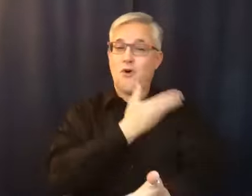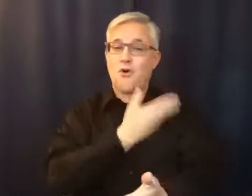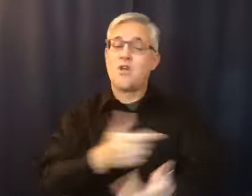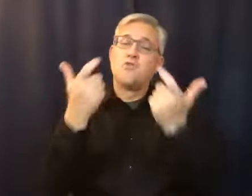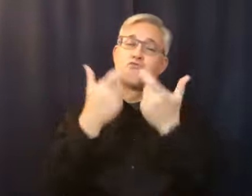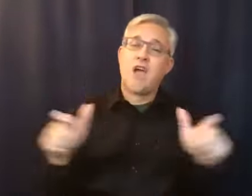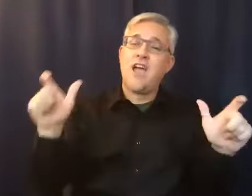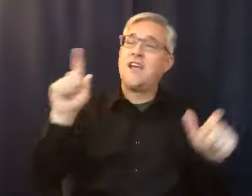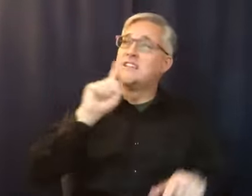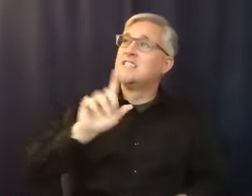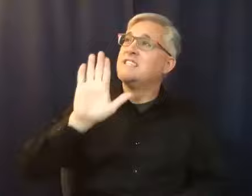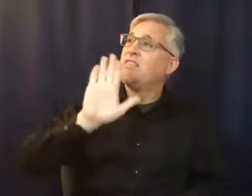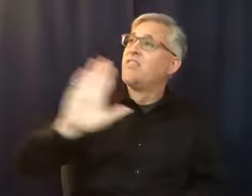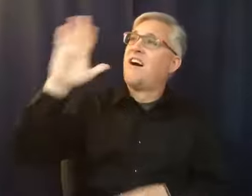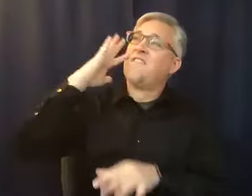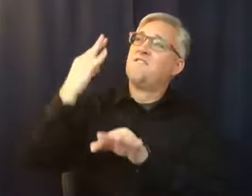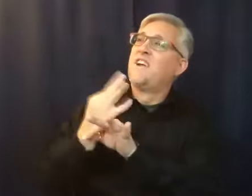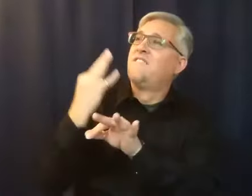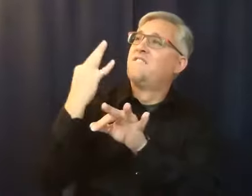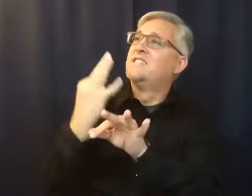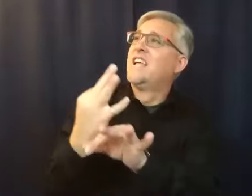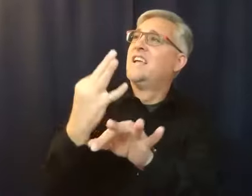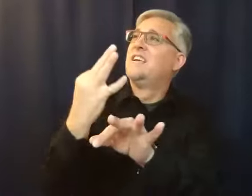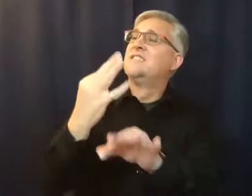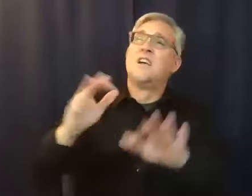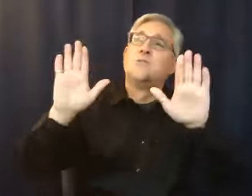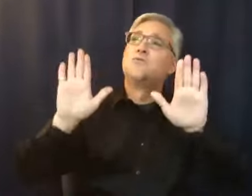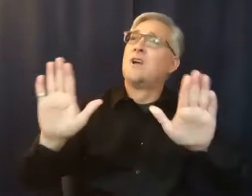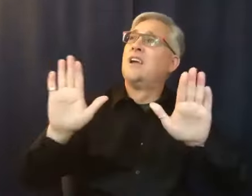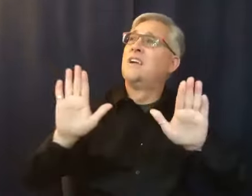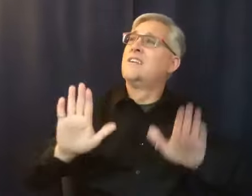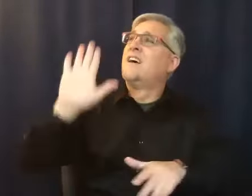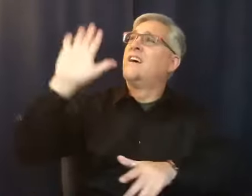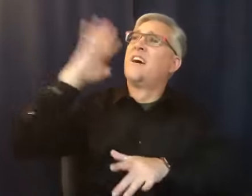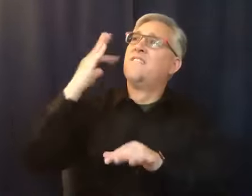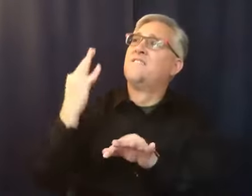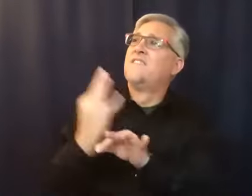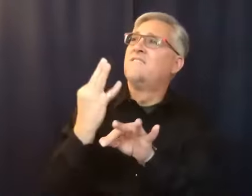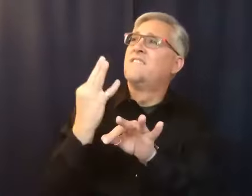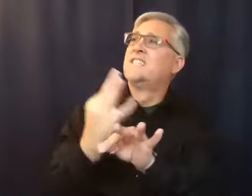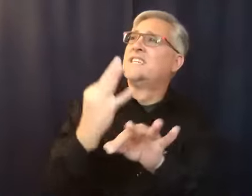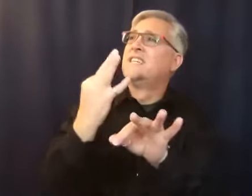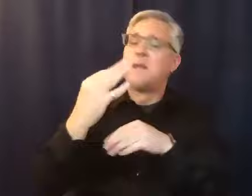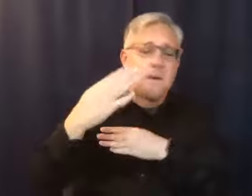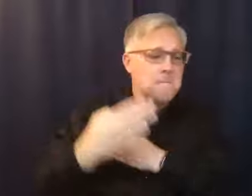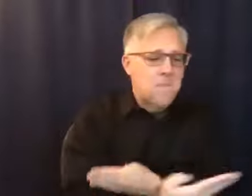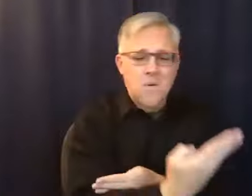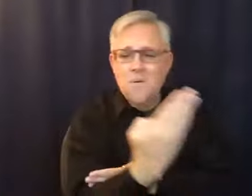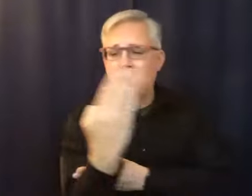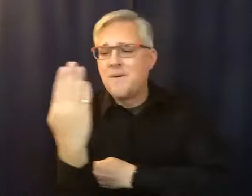thy faithfulness, morning by morning, new mercies I see. All I have needed, all I have